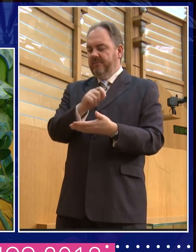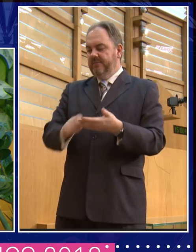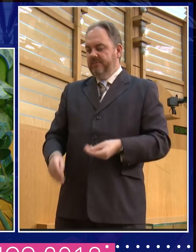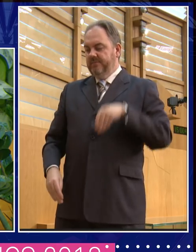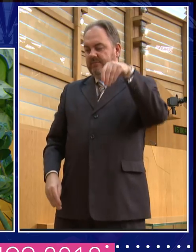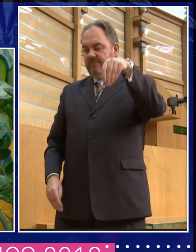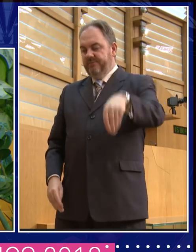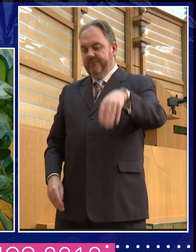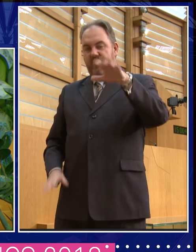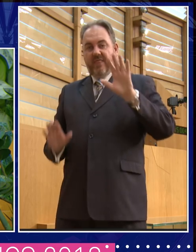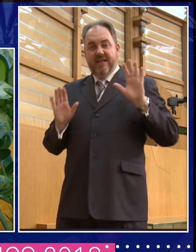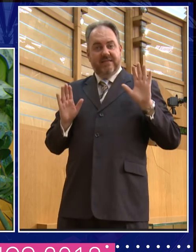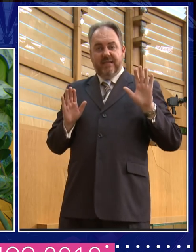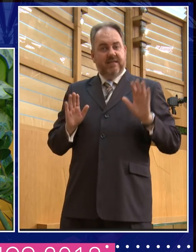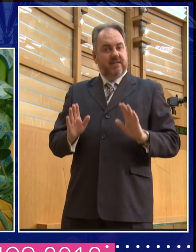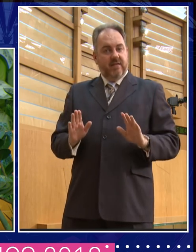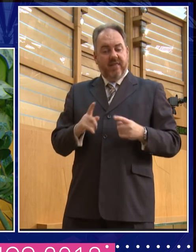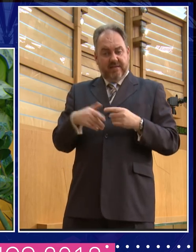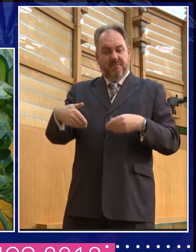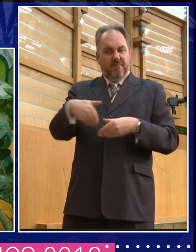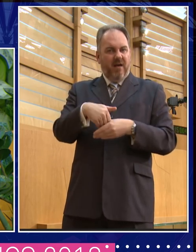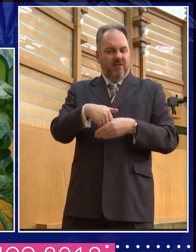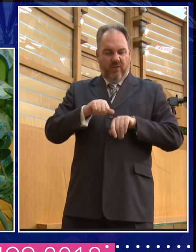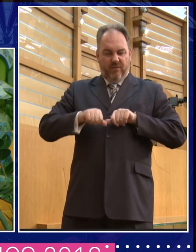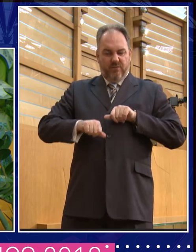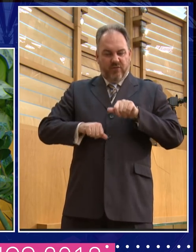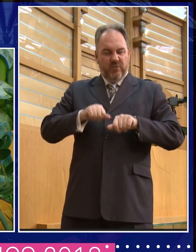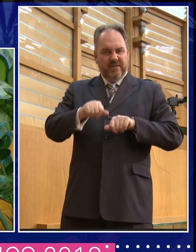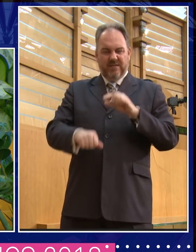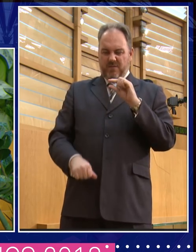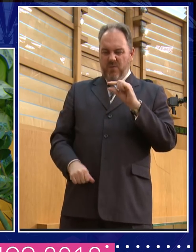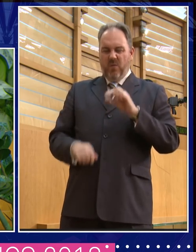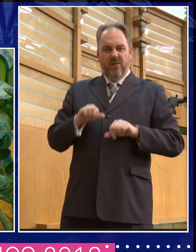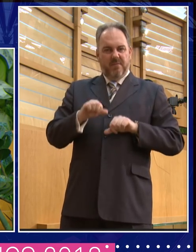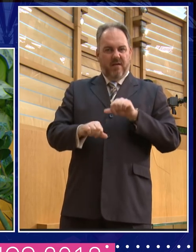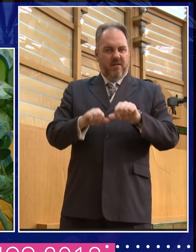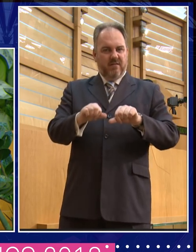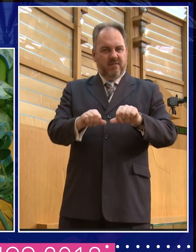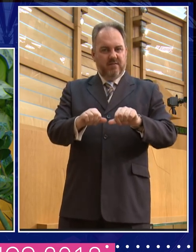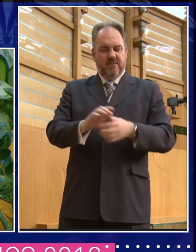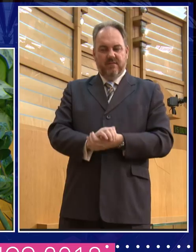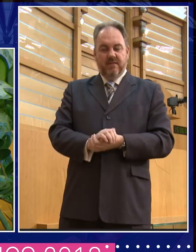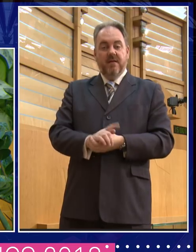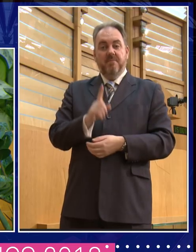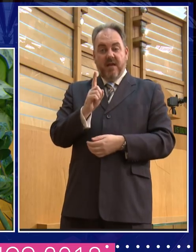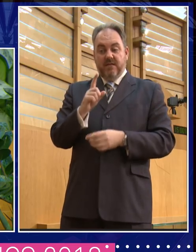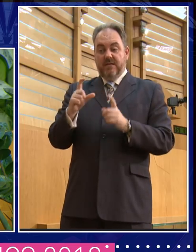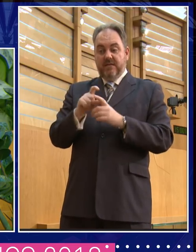box solely. That is a kind of part of it, certainly a part of it, it's not the be all and end all. You, democracy is